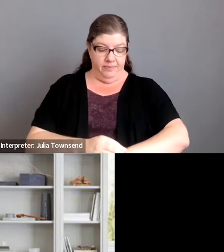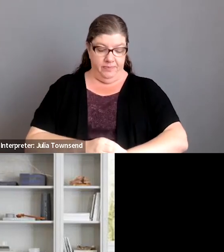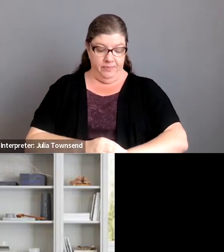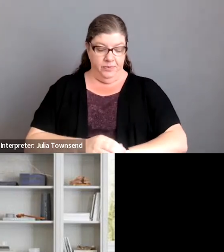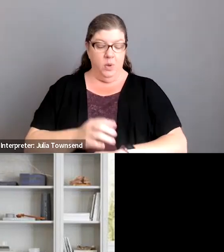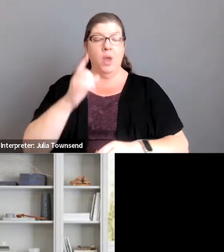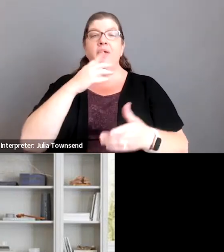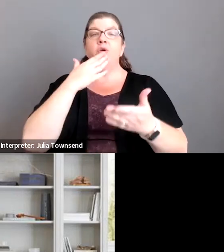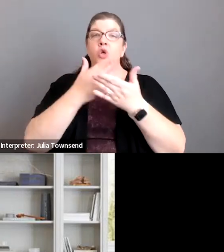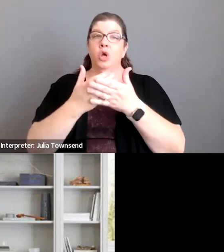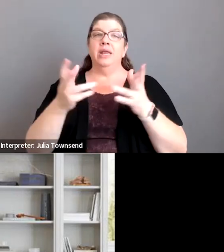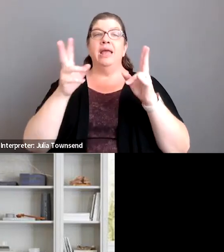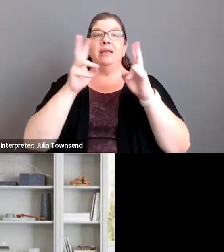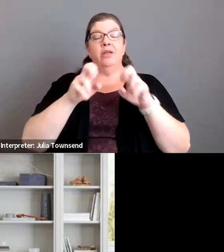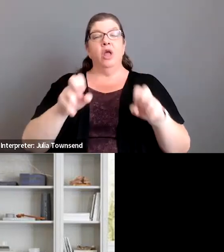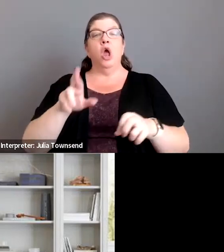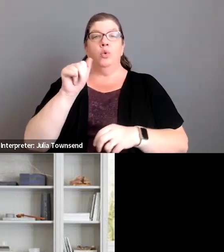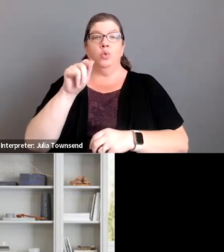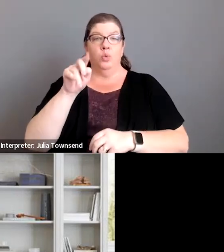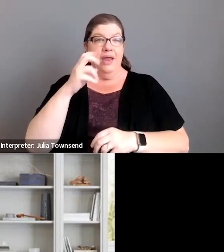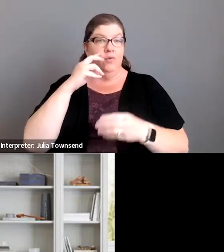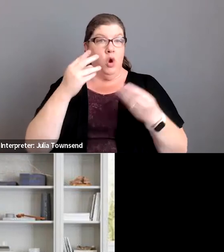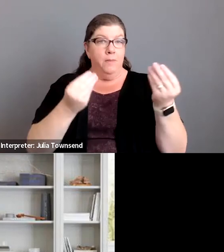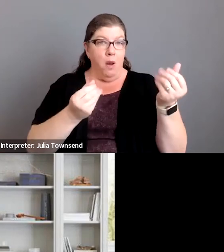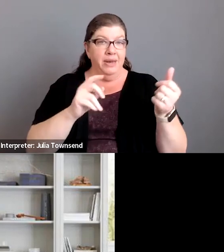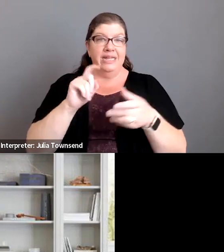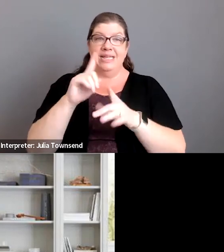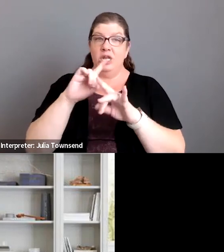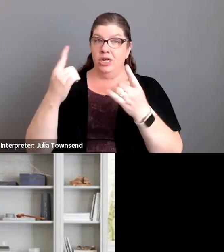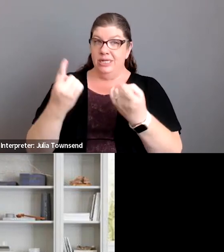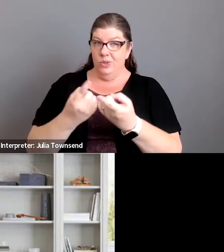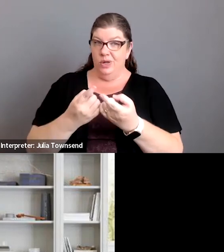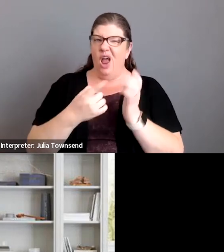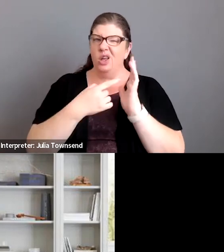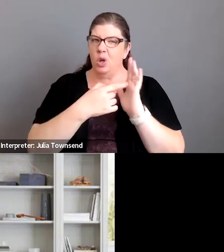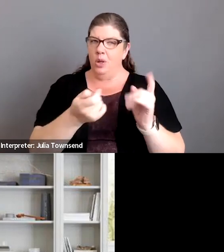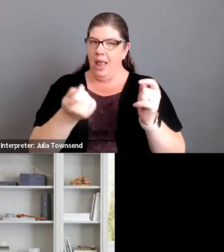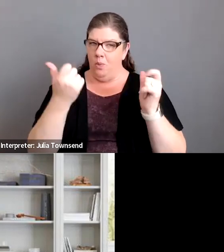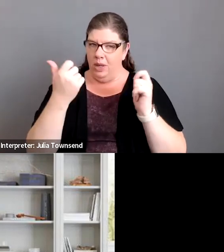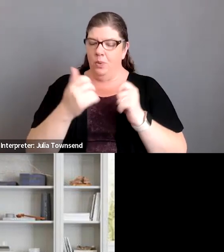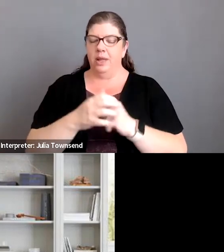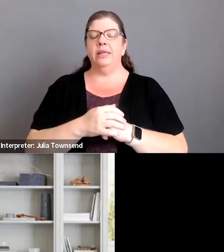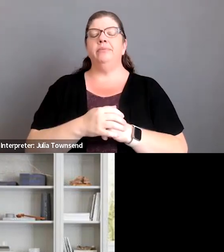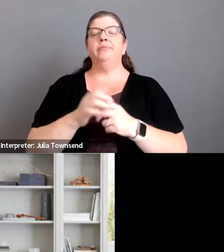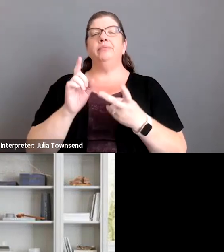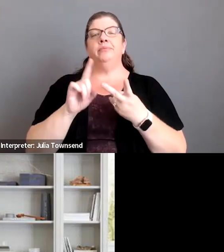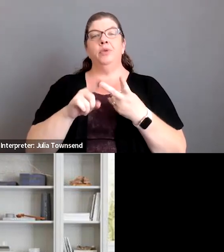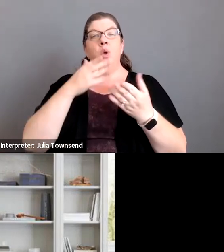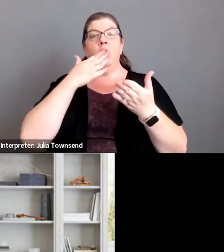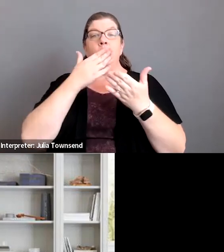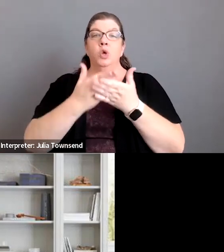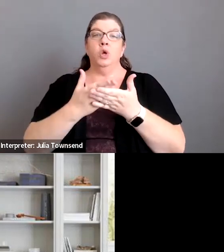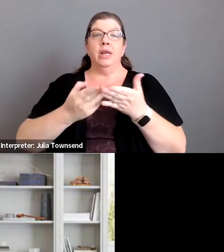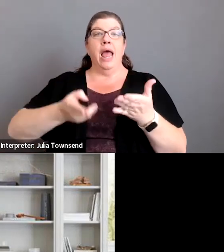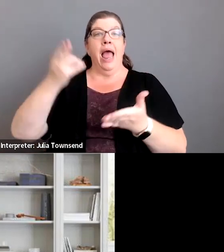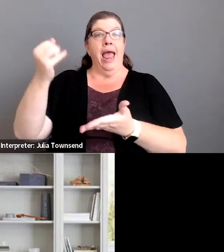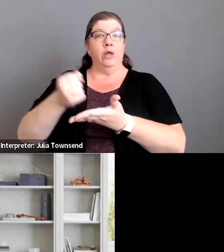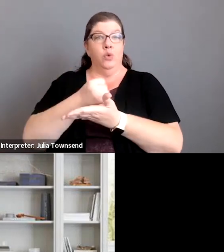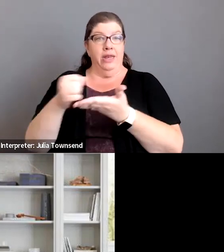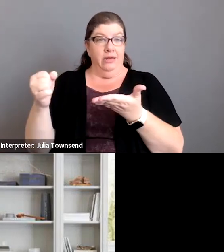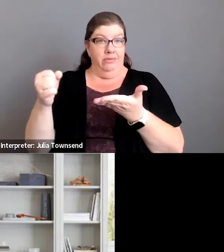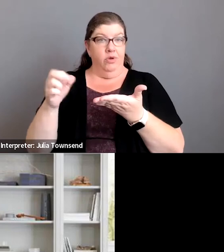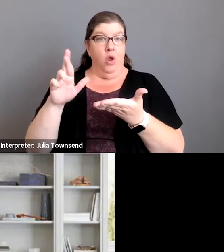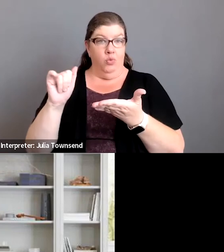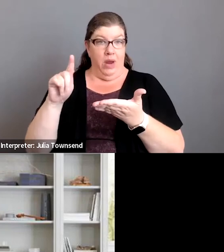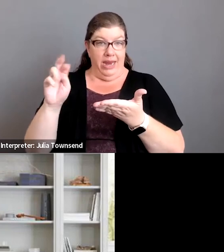valuation right for rate for our properties in our district i'll show you that real quickly we've got a really good high credit rating